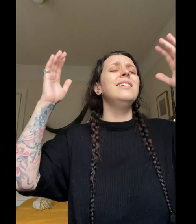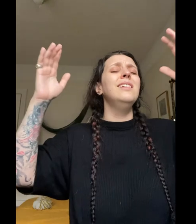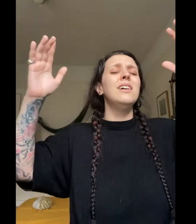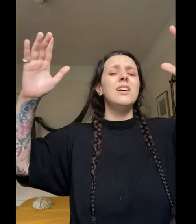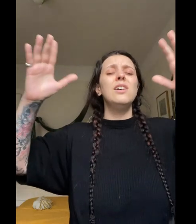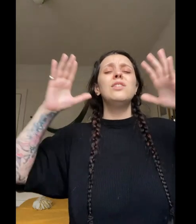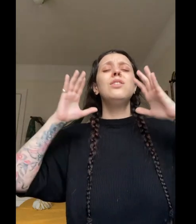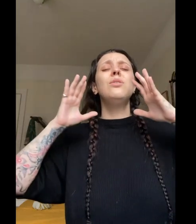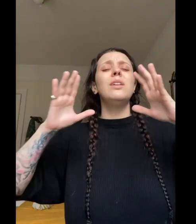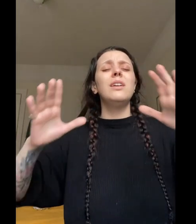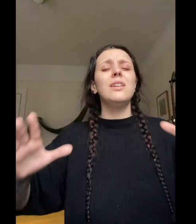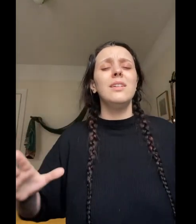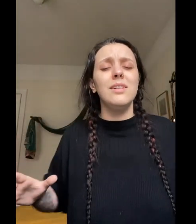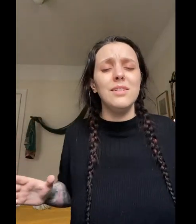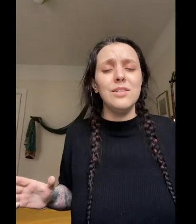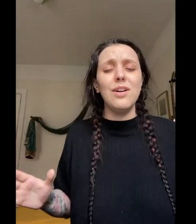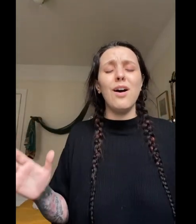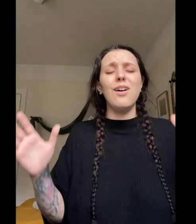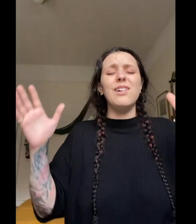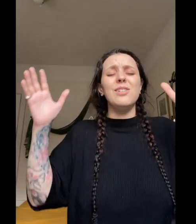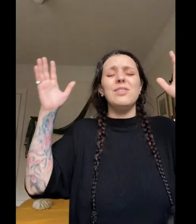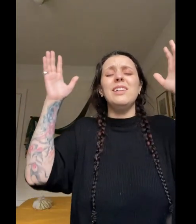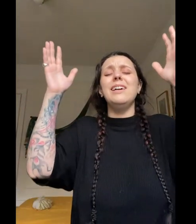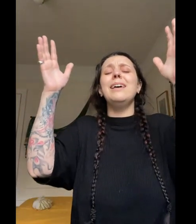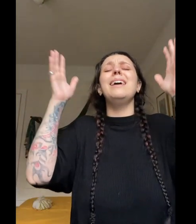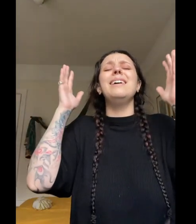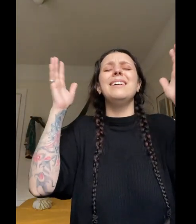Jolene